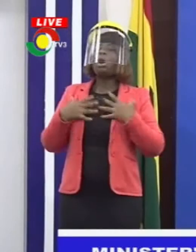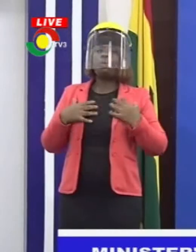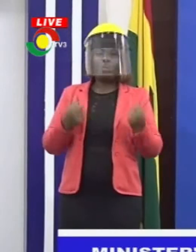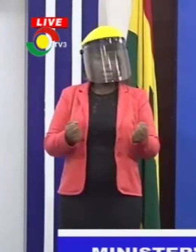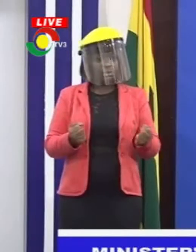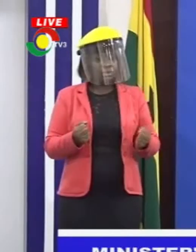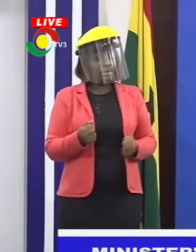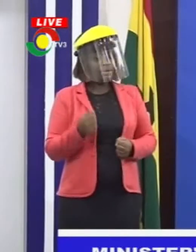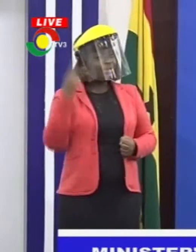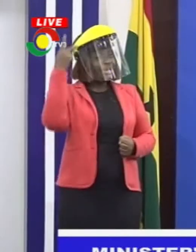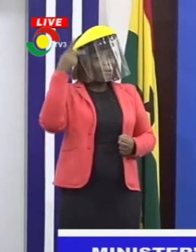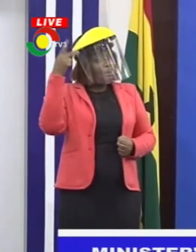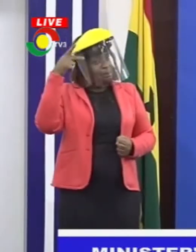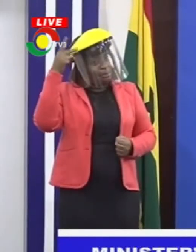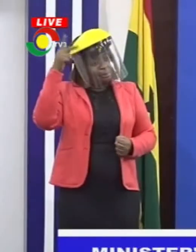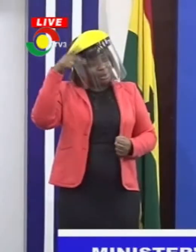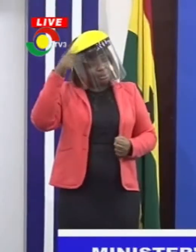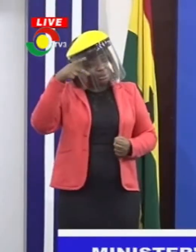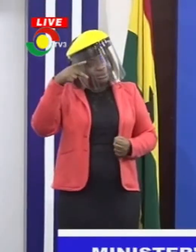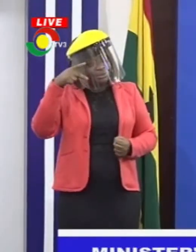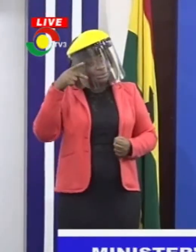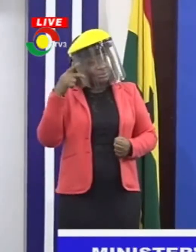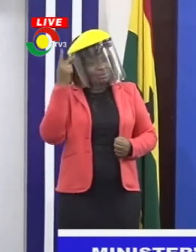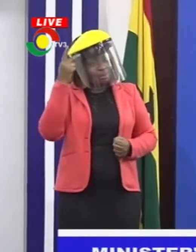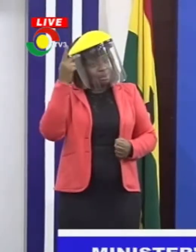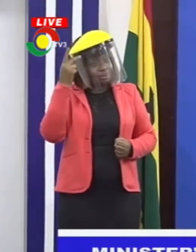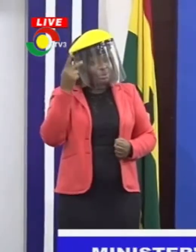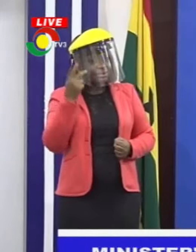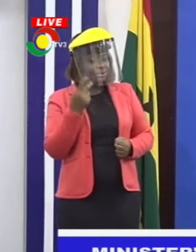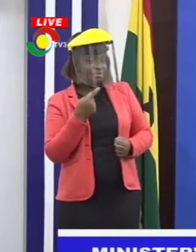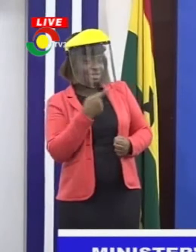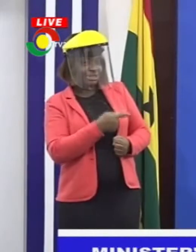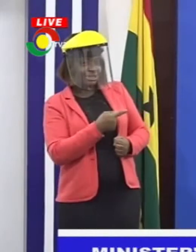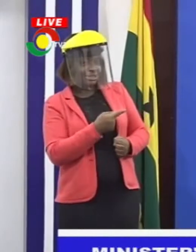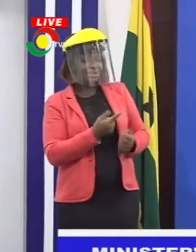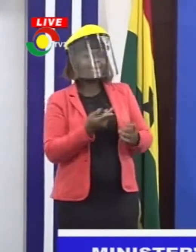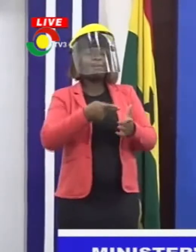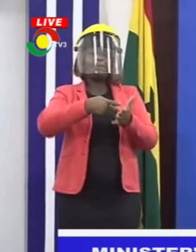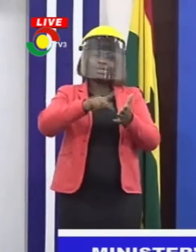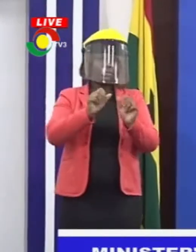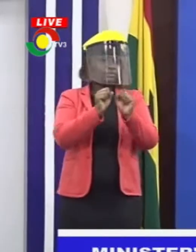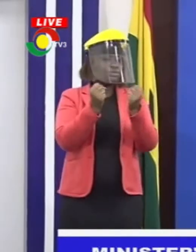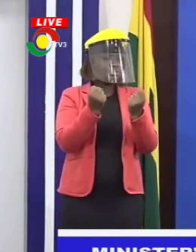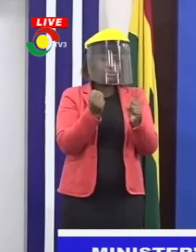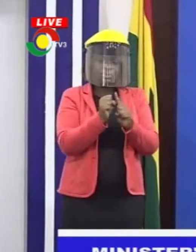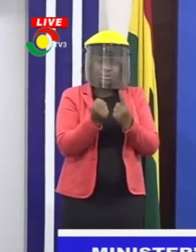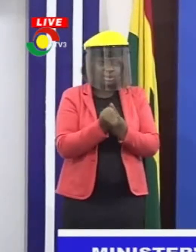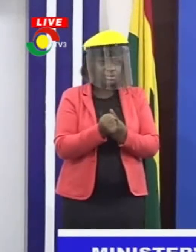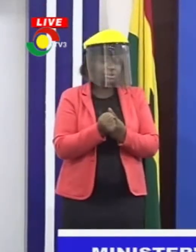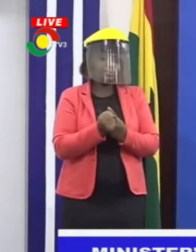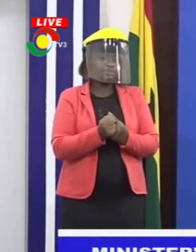purpose of work and social function, they are part of the society. And that's why we want to leave it.